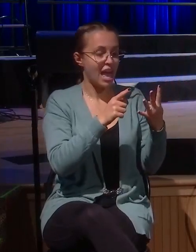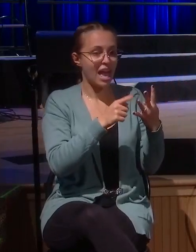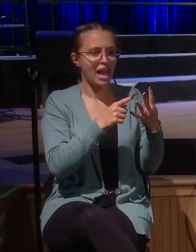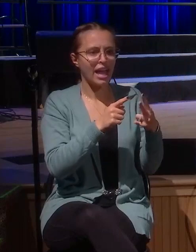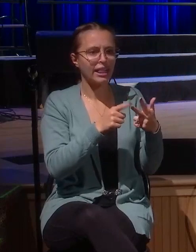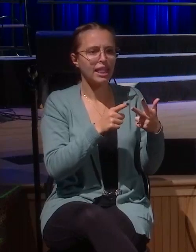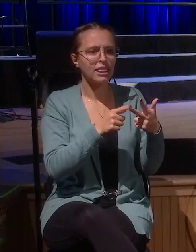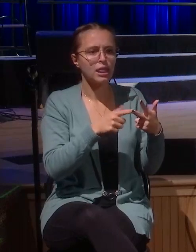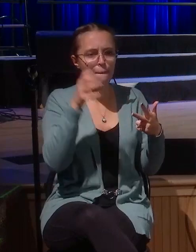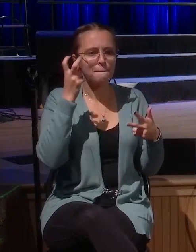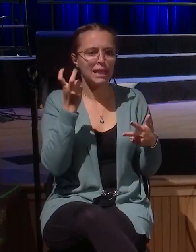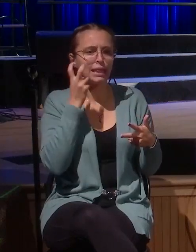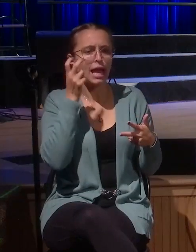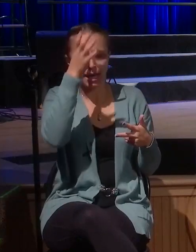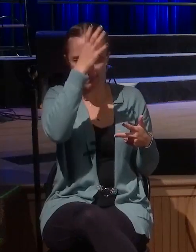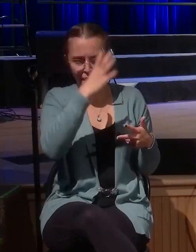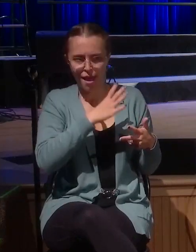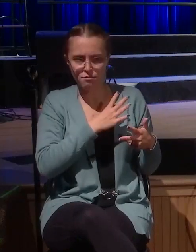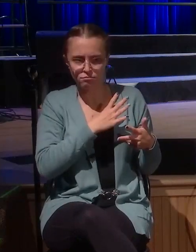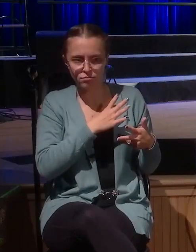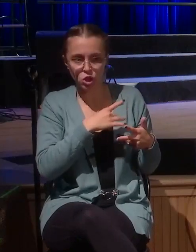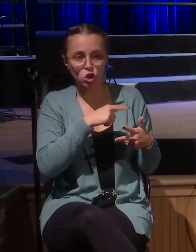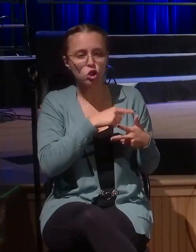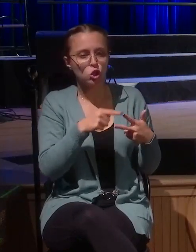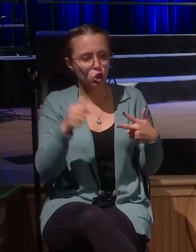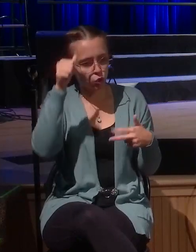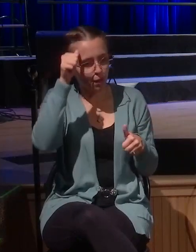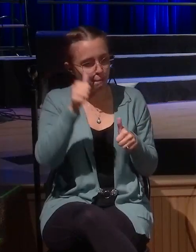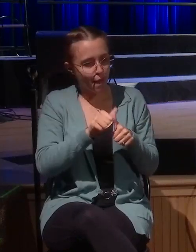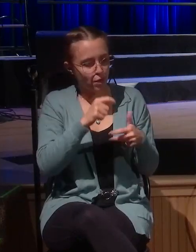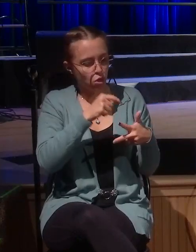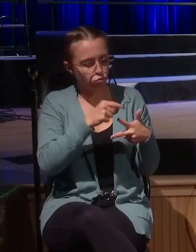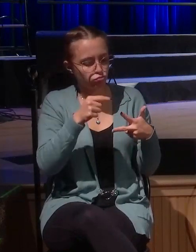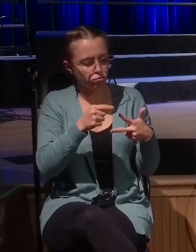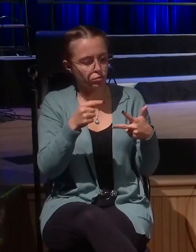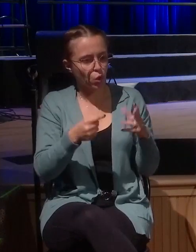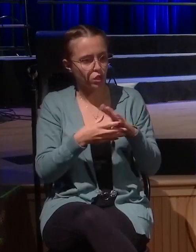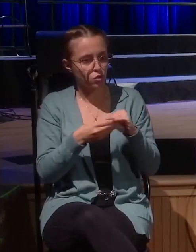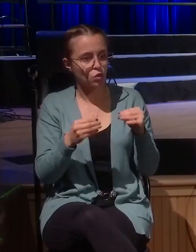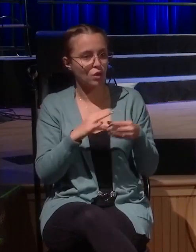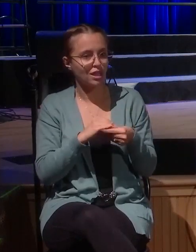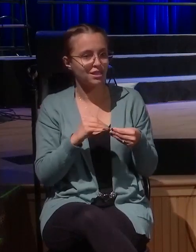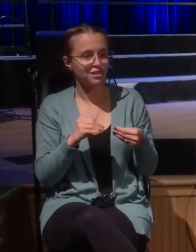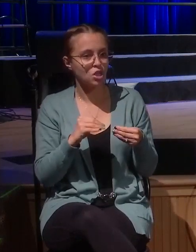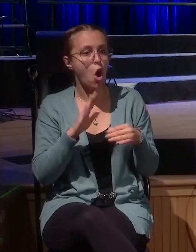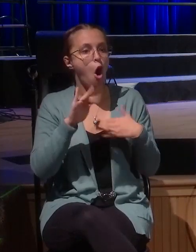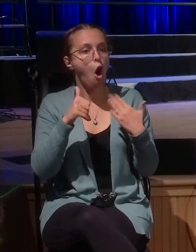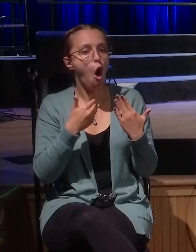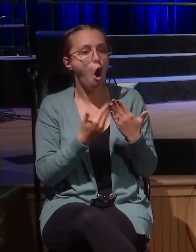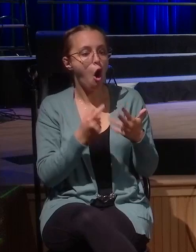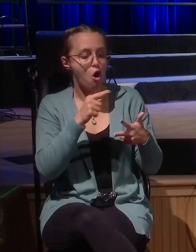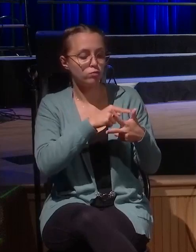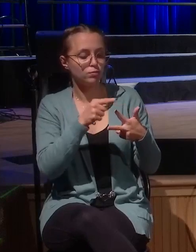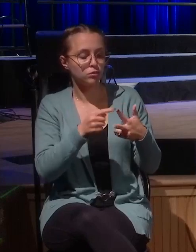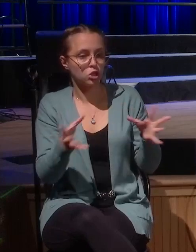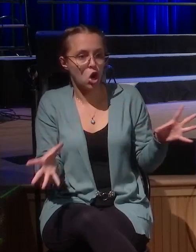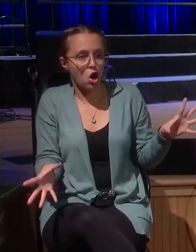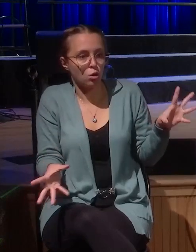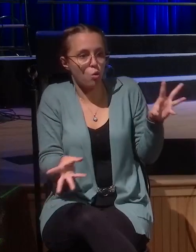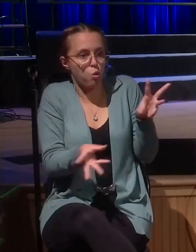said, let me see. These parables and these short stories come all together in this one where all of a sudden, here we have Zacchaeus, a real-life